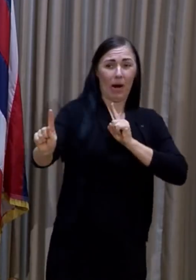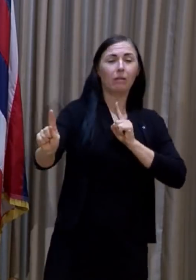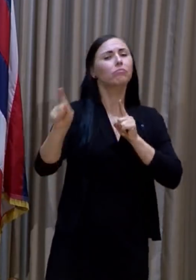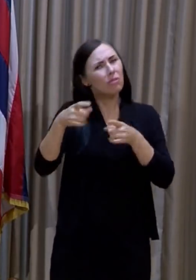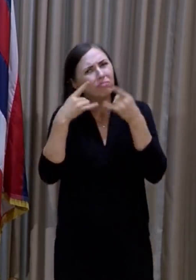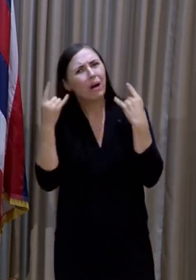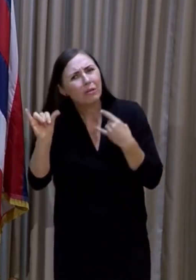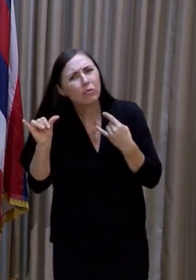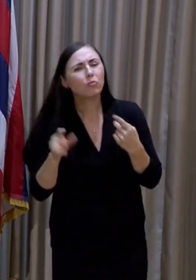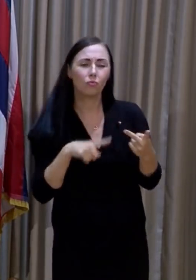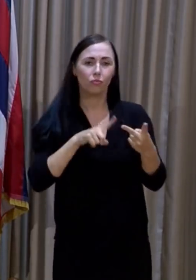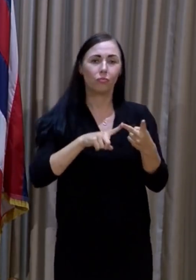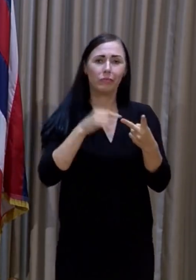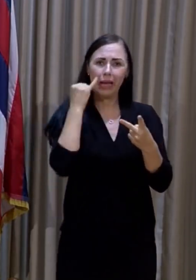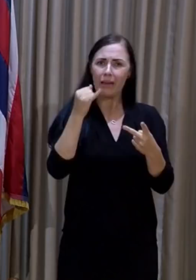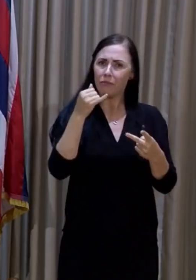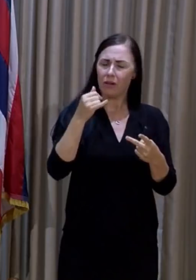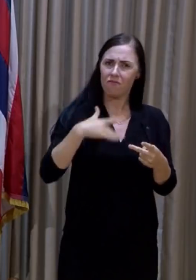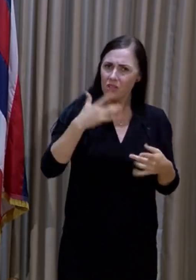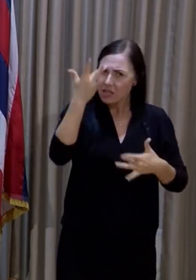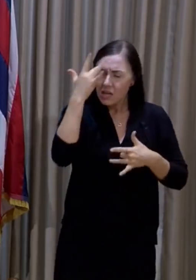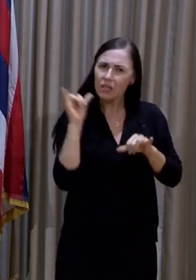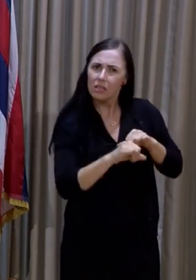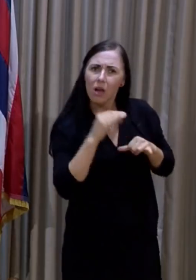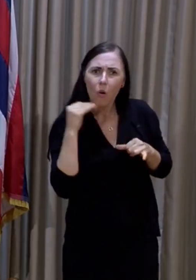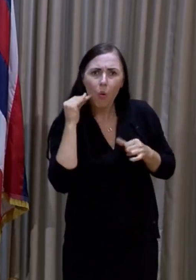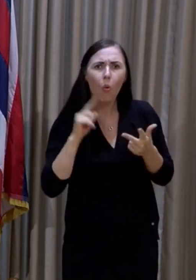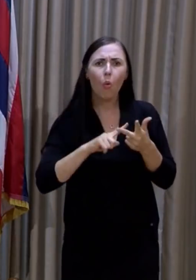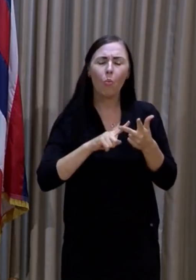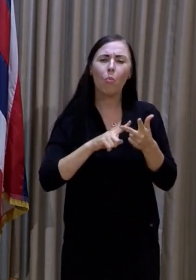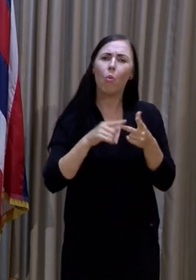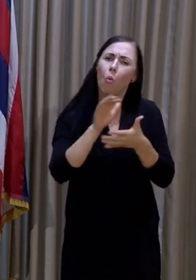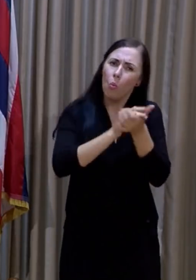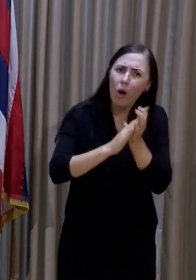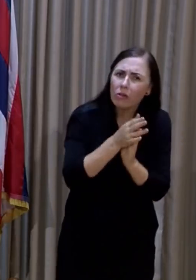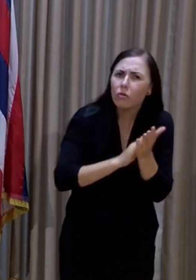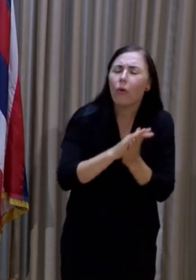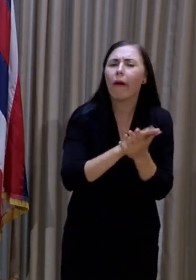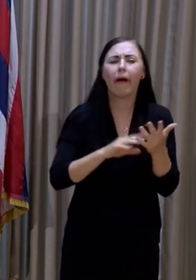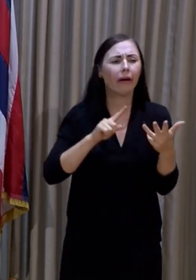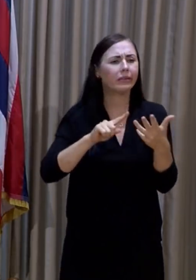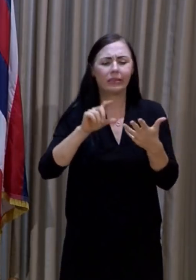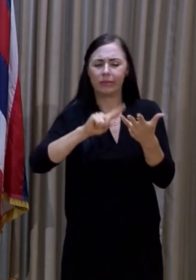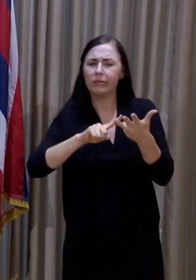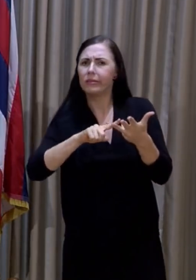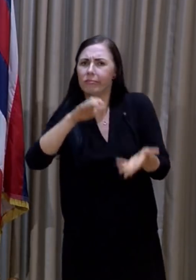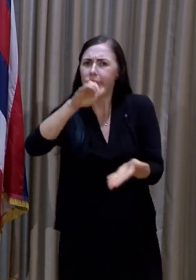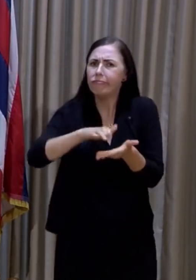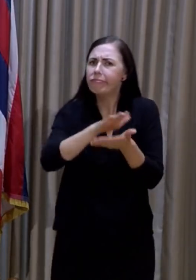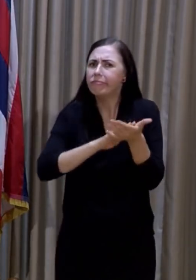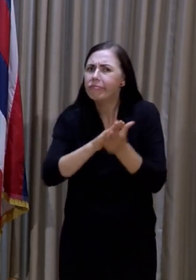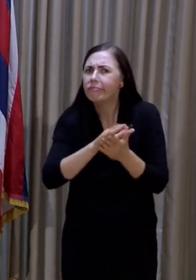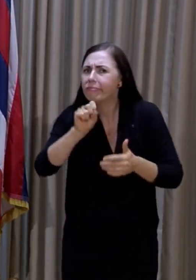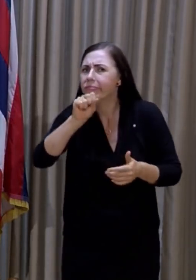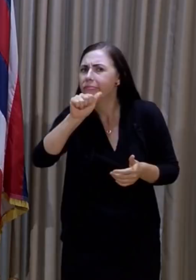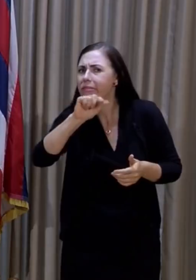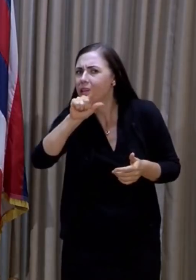Staying home when you're sick. Washing your hands and using hand sanitizer. And especially